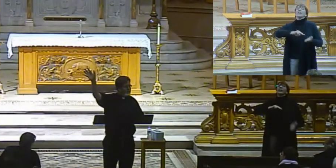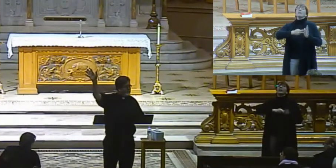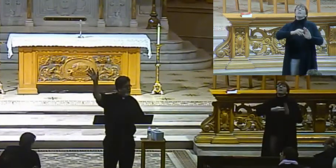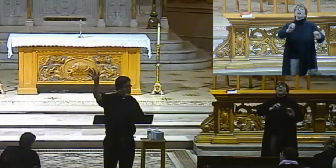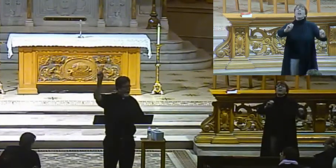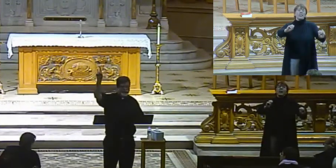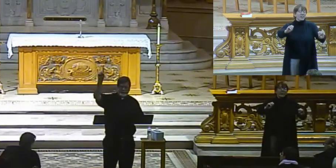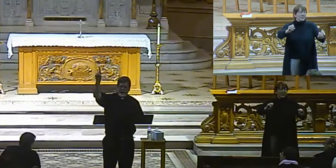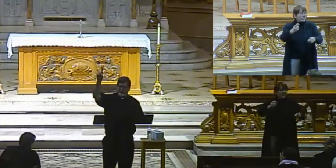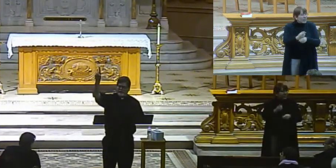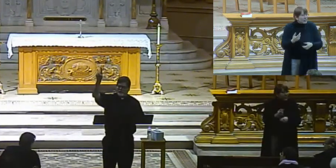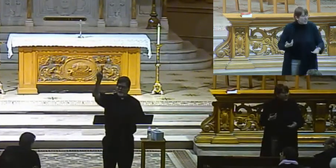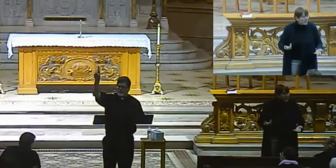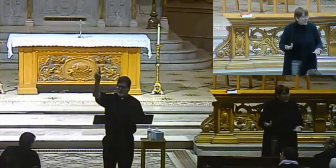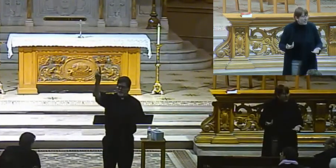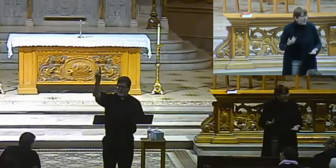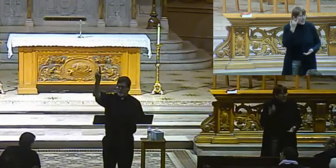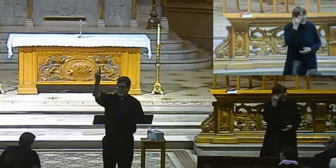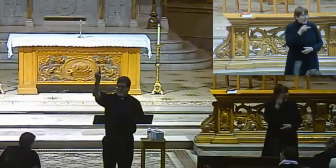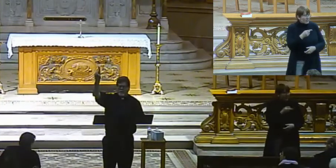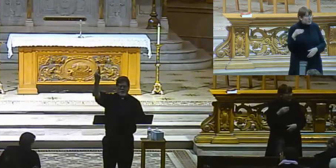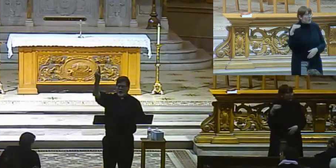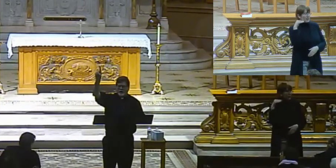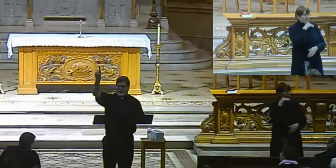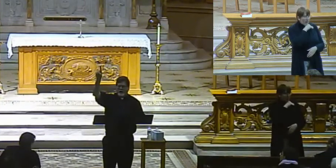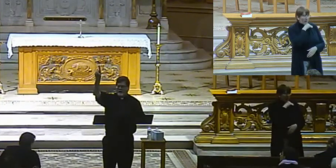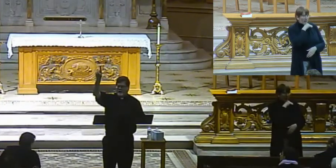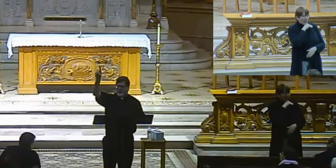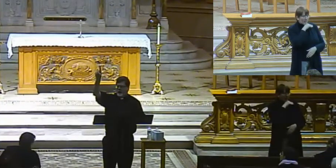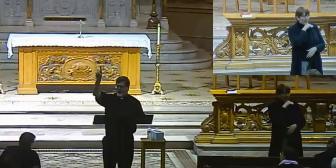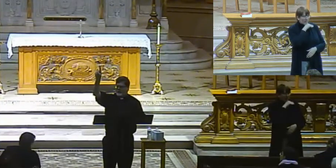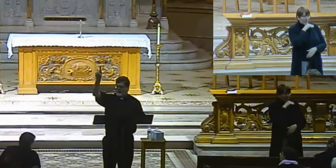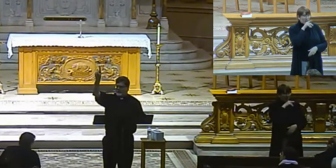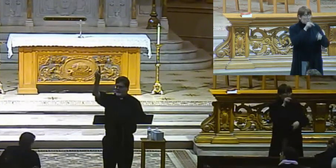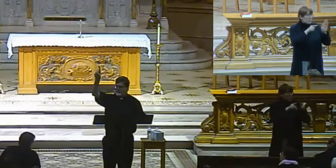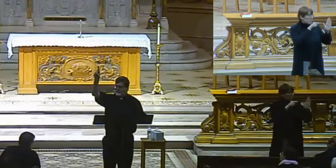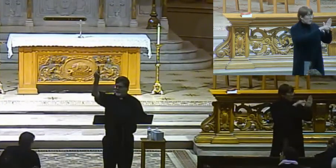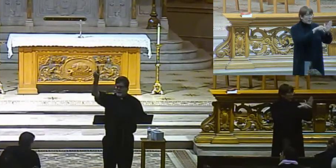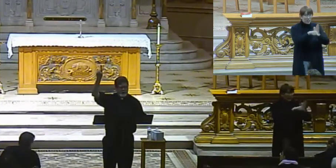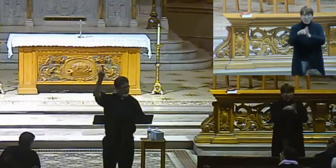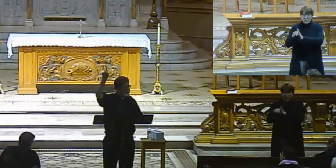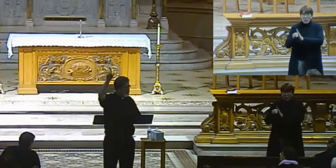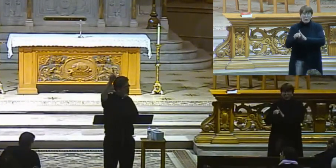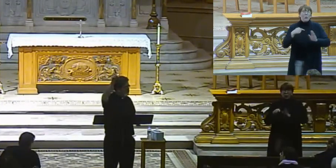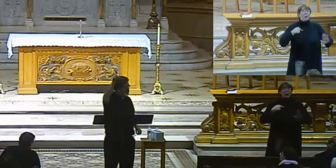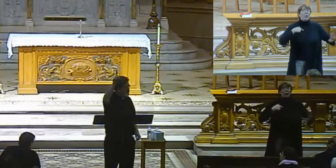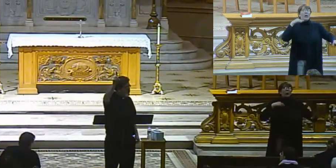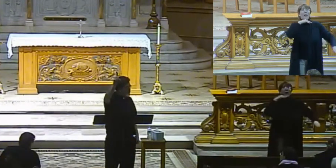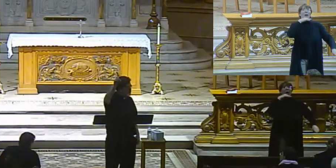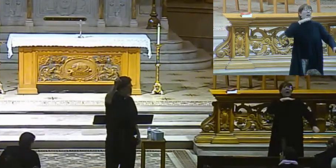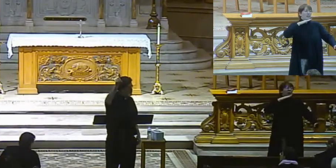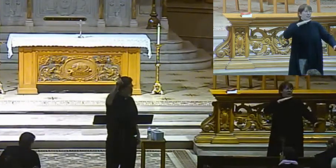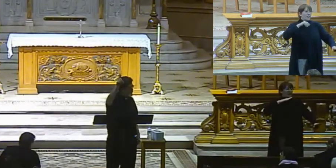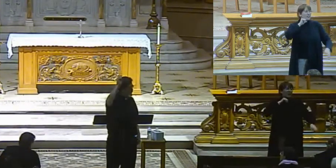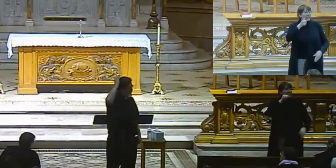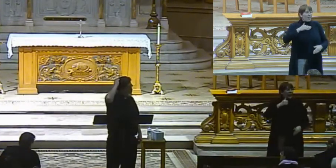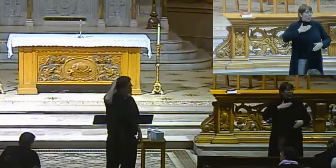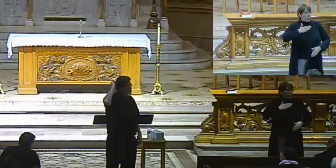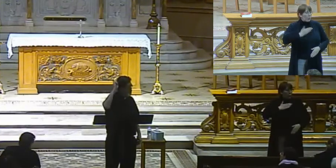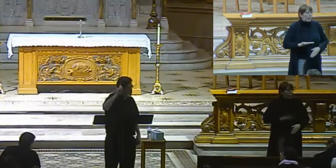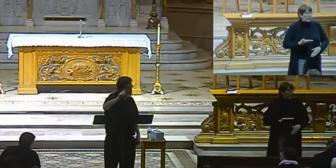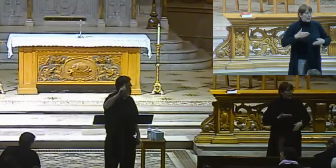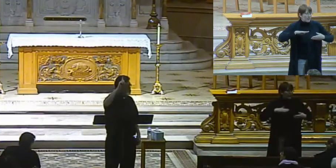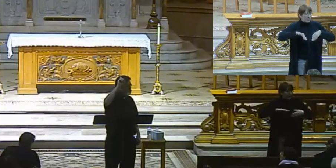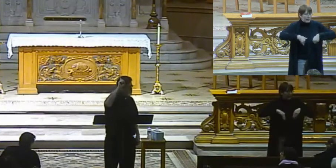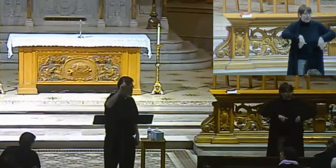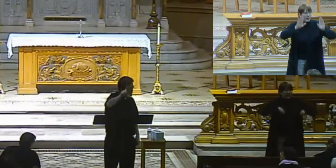all right? You might die for the truth, you're not going to die for a lie. You're not going to die for a lie, all right? And